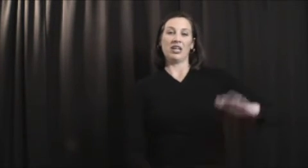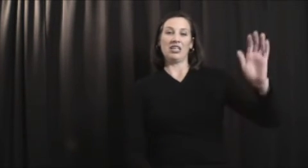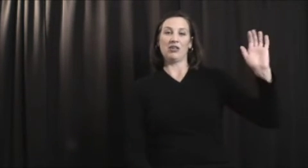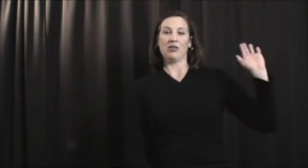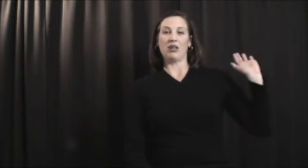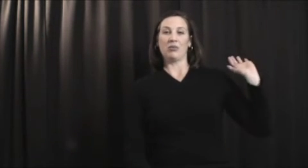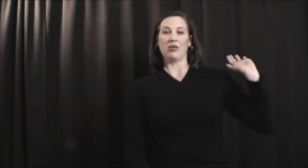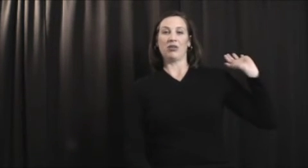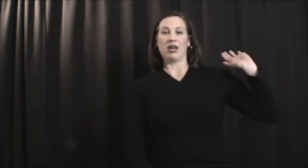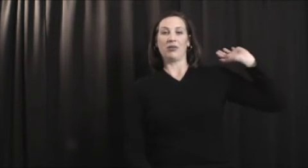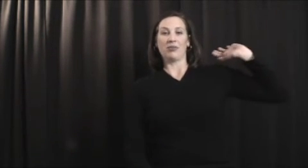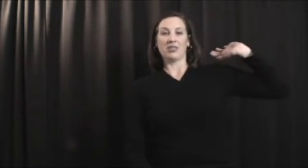ahead and do it on both arms.